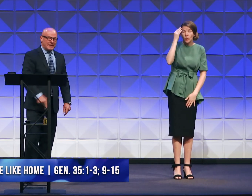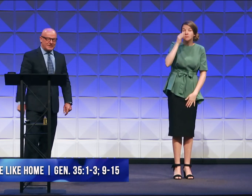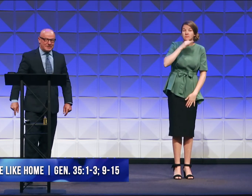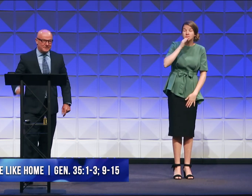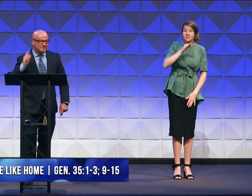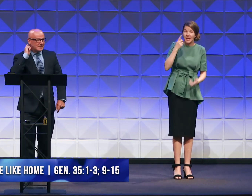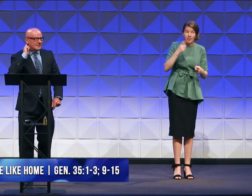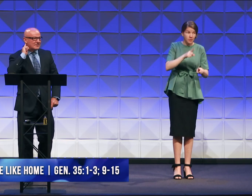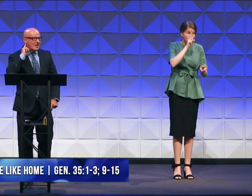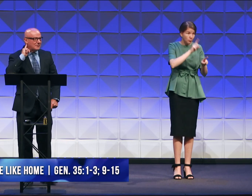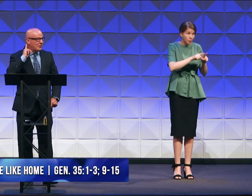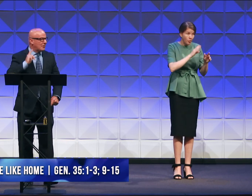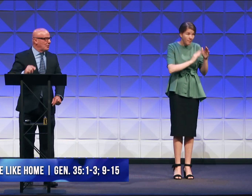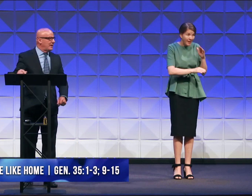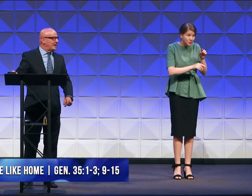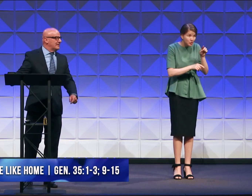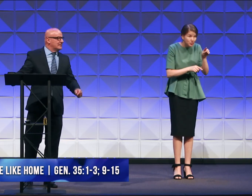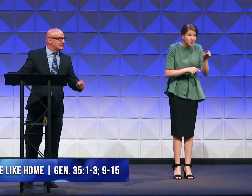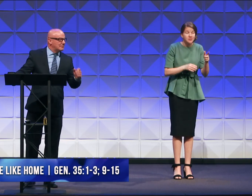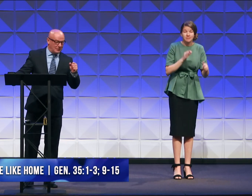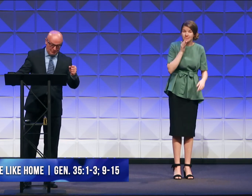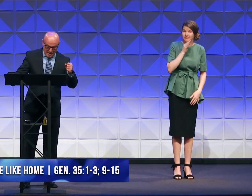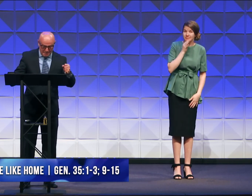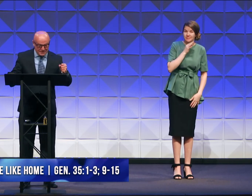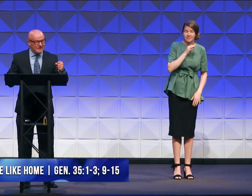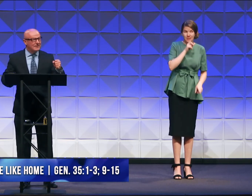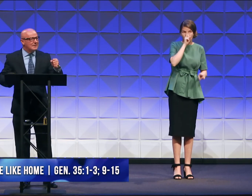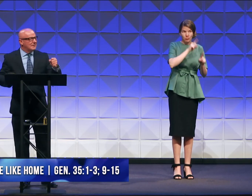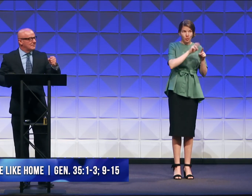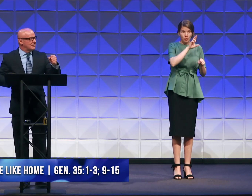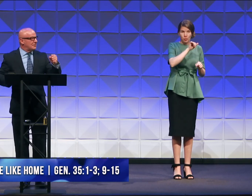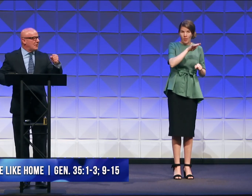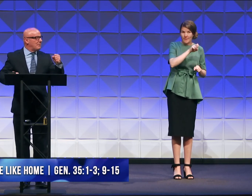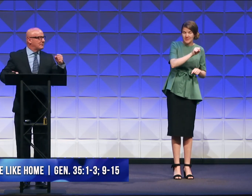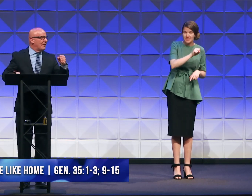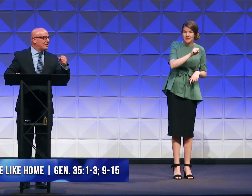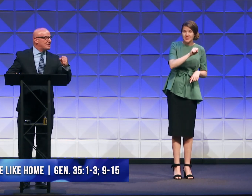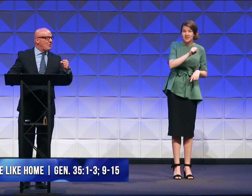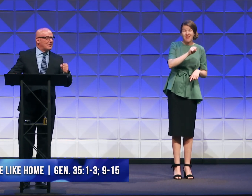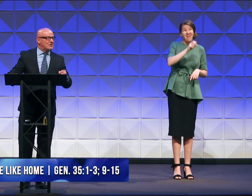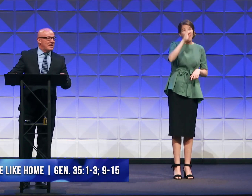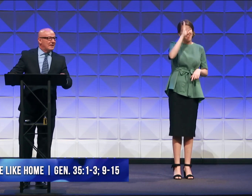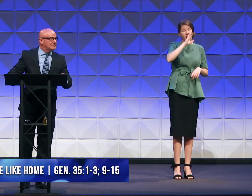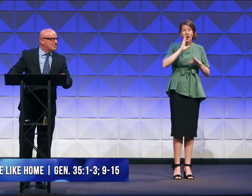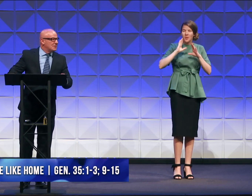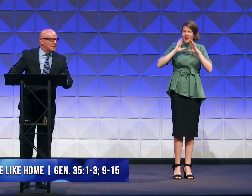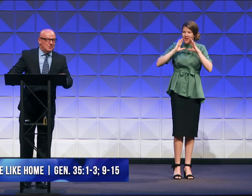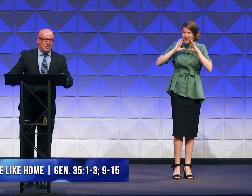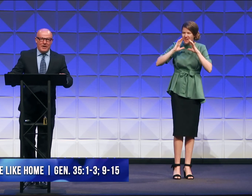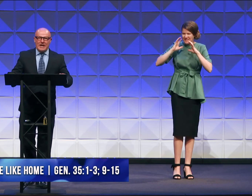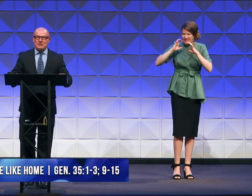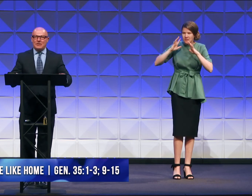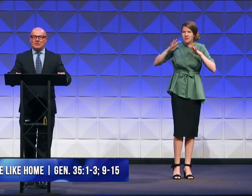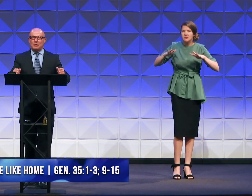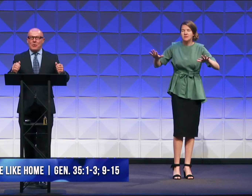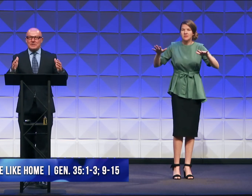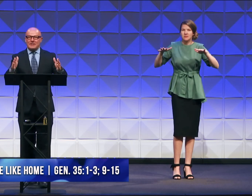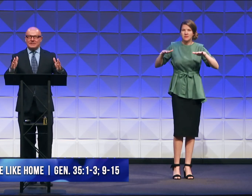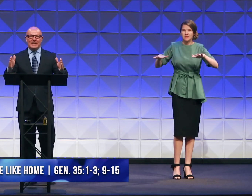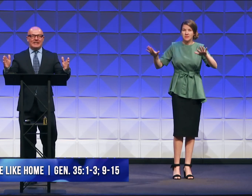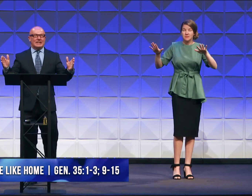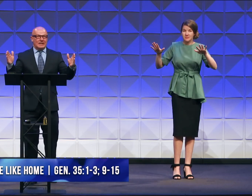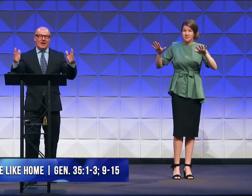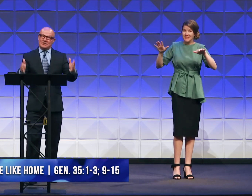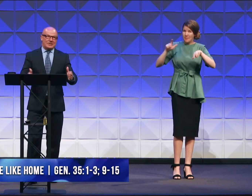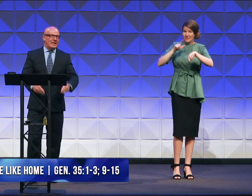Brother Baxter. It's not far away, Brother Robbins, that the trump of God is going to sound. We're edging towards